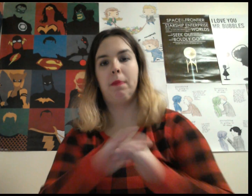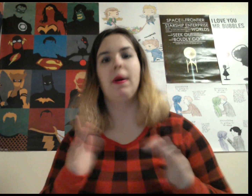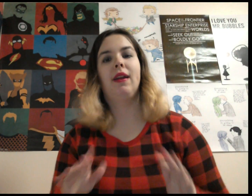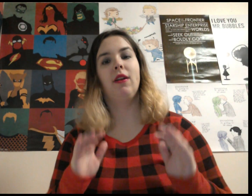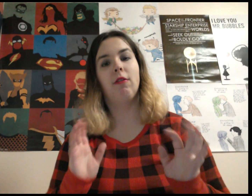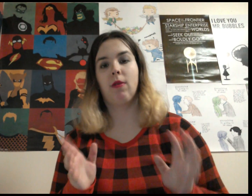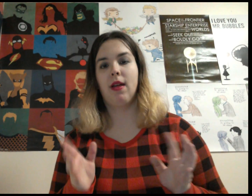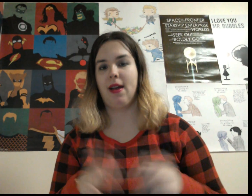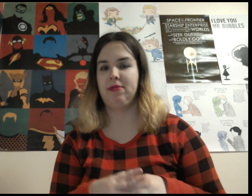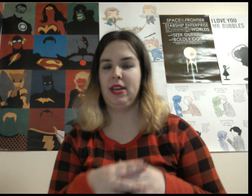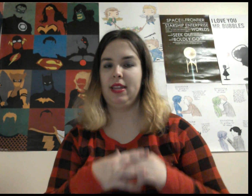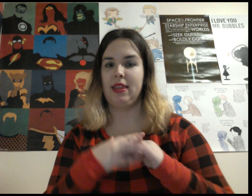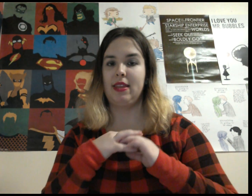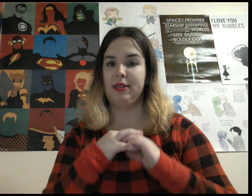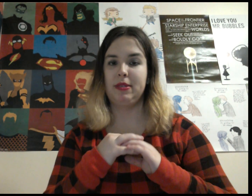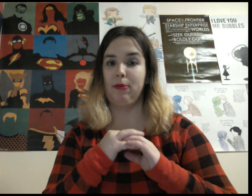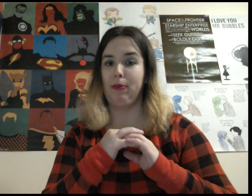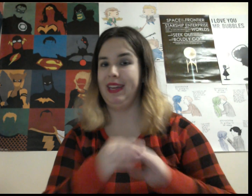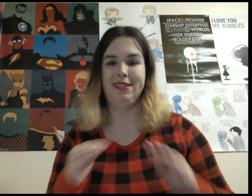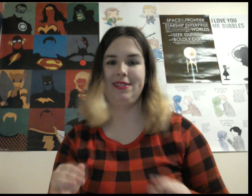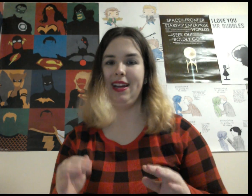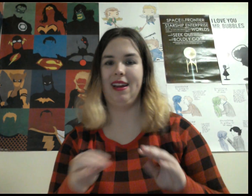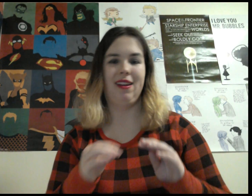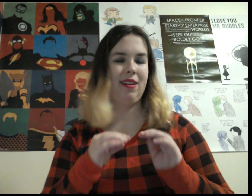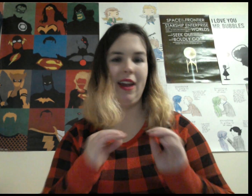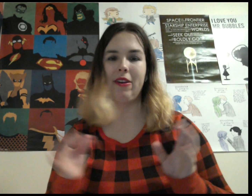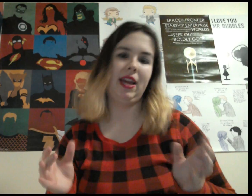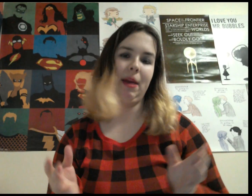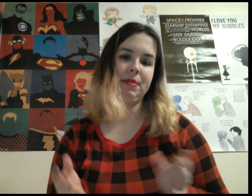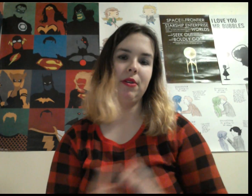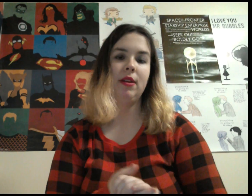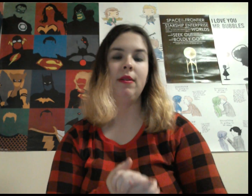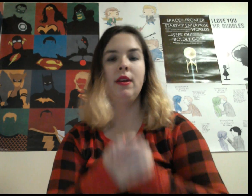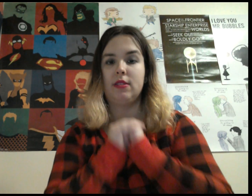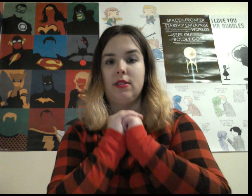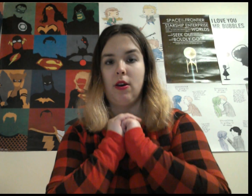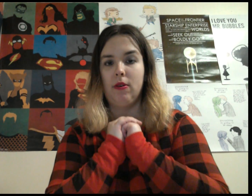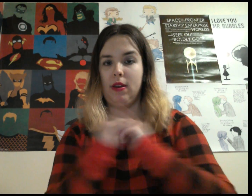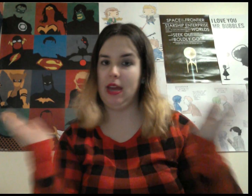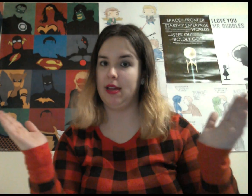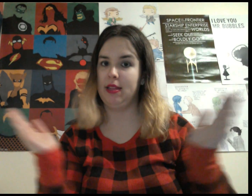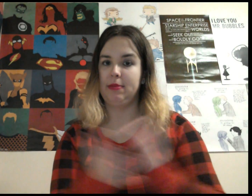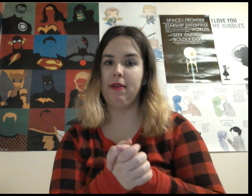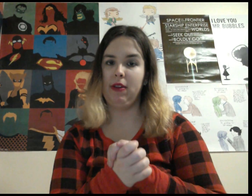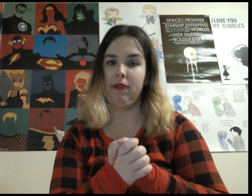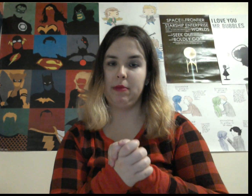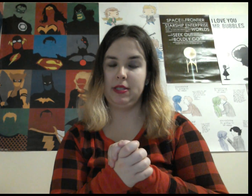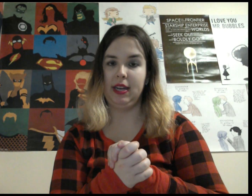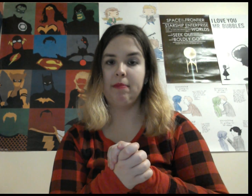But overall I have to say that this was a really interesting and entertaining episode. So yeah. That's my review of Emerald City.